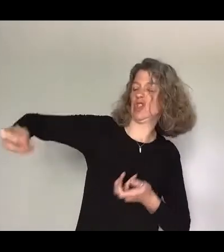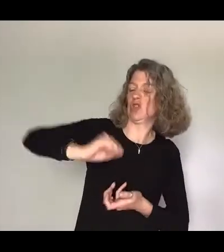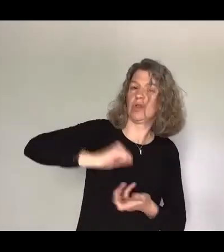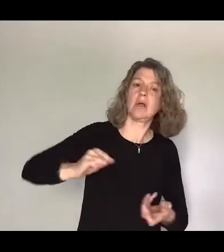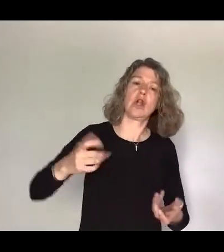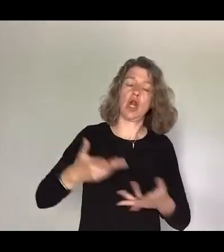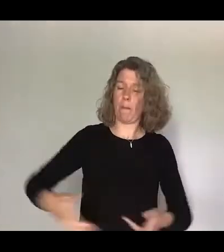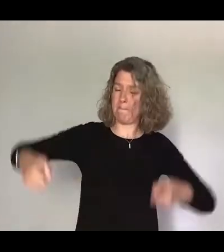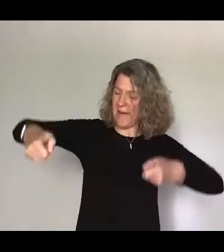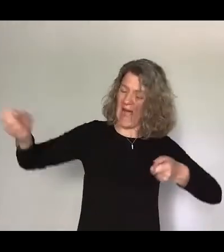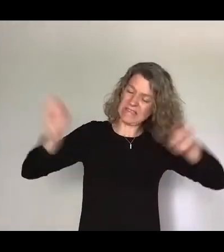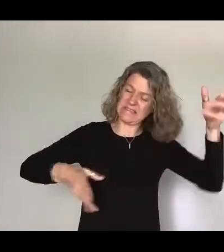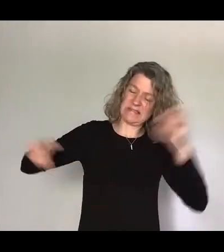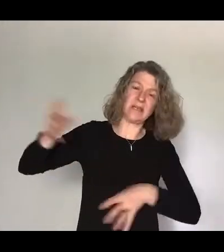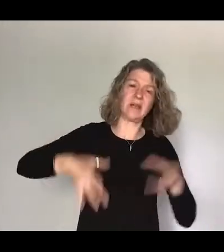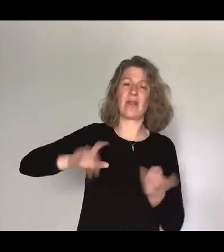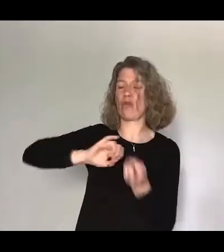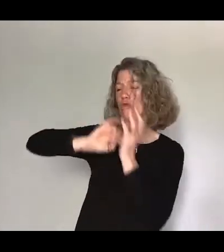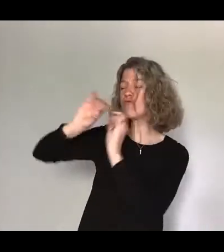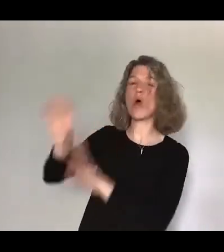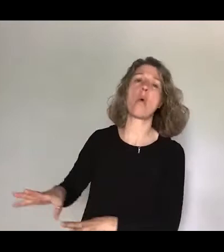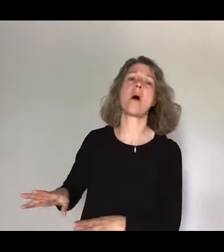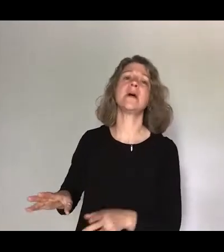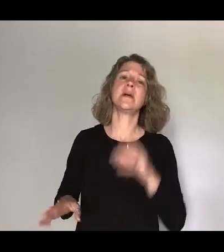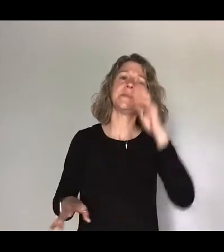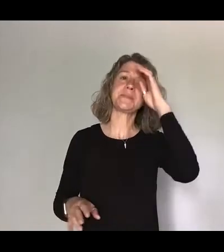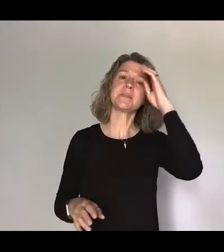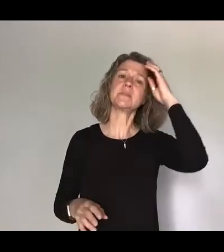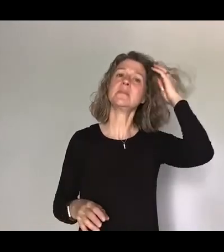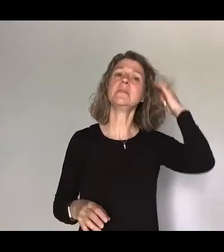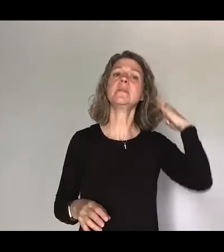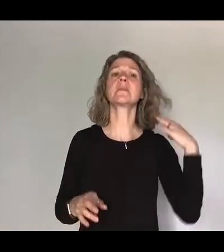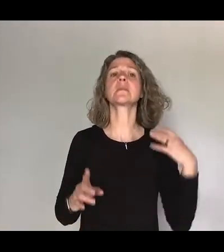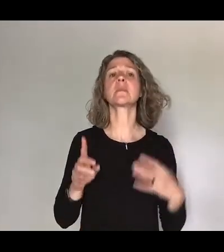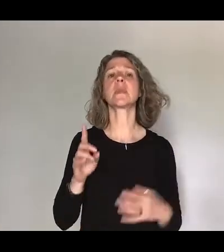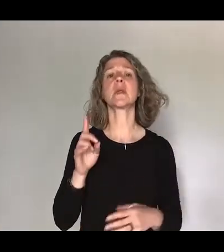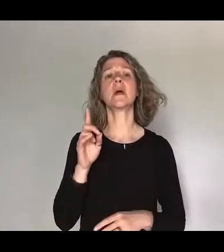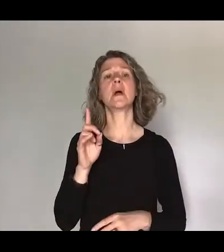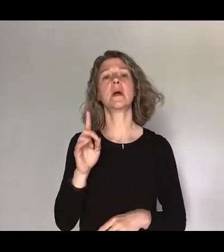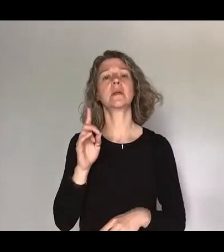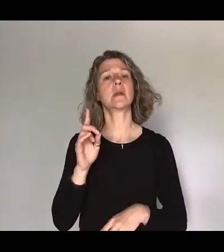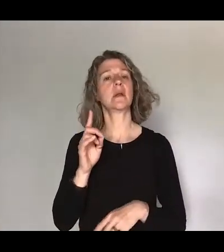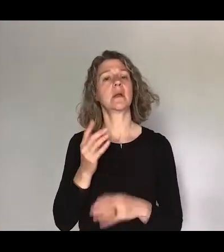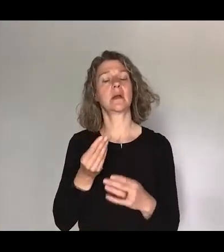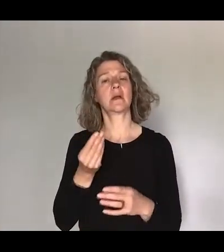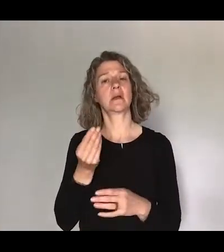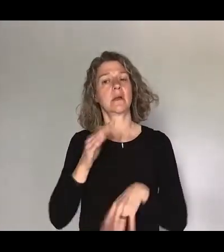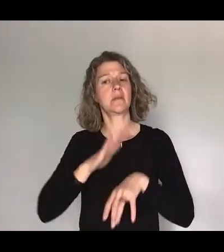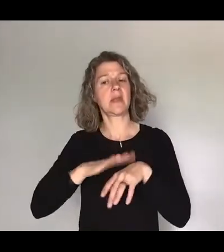of stuff that they thought I needed to get rid of by the end and a bit of time into them helping me I saw my stepdad